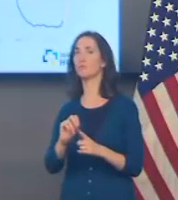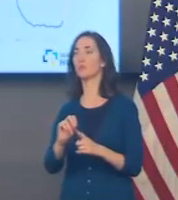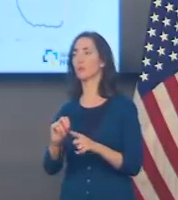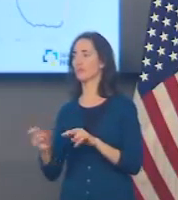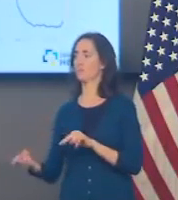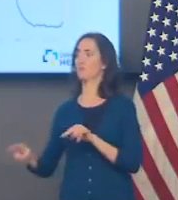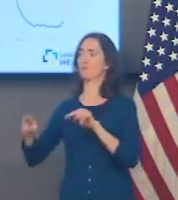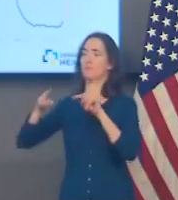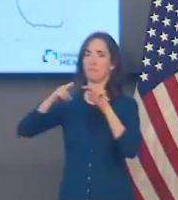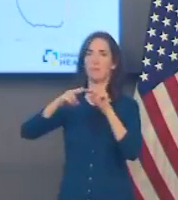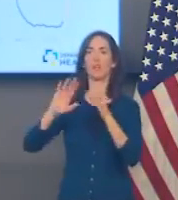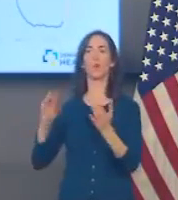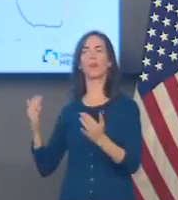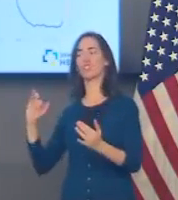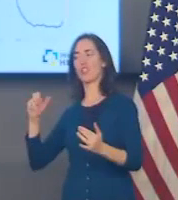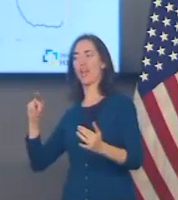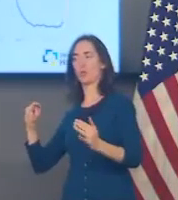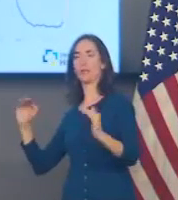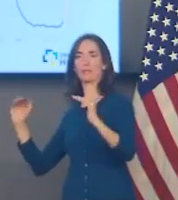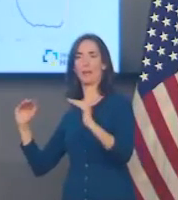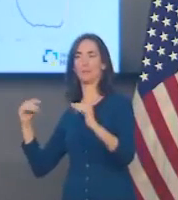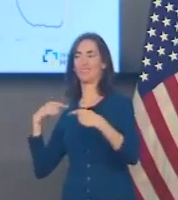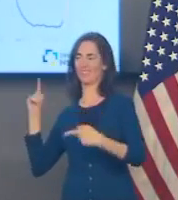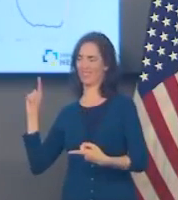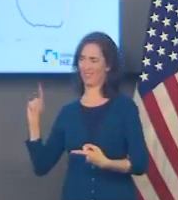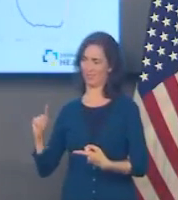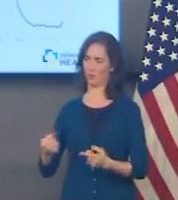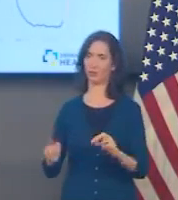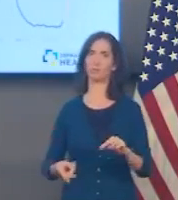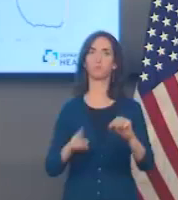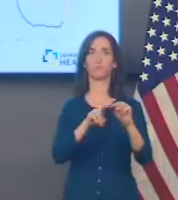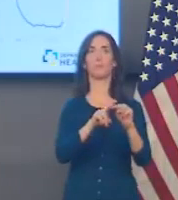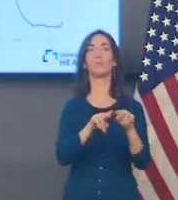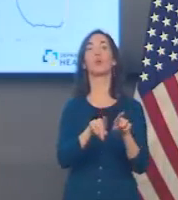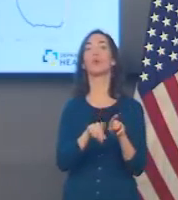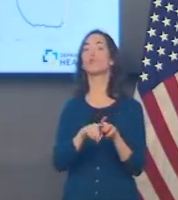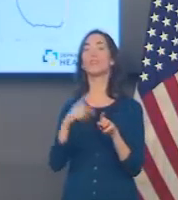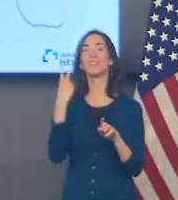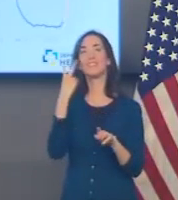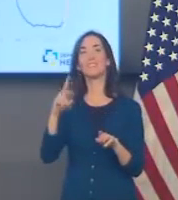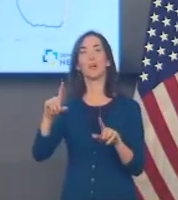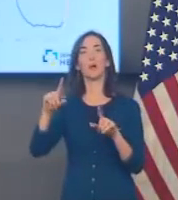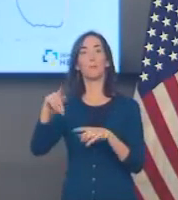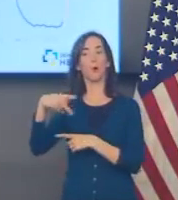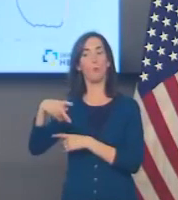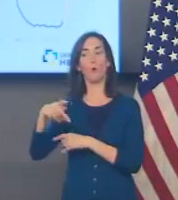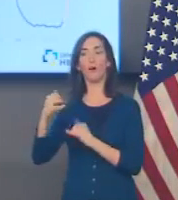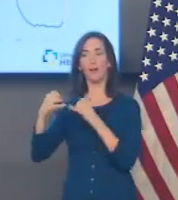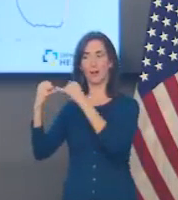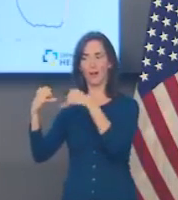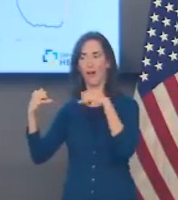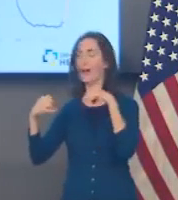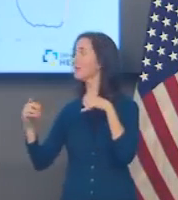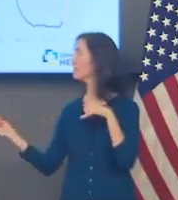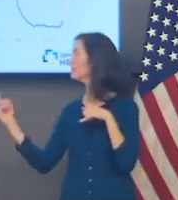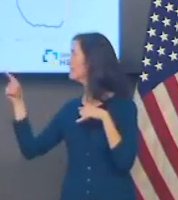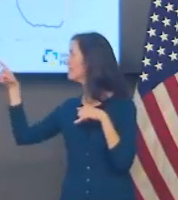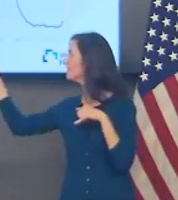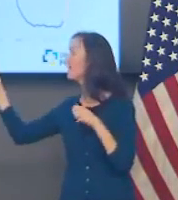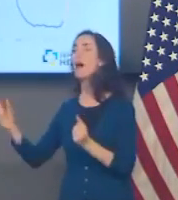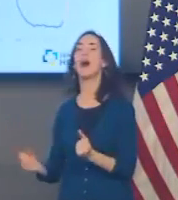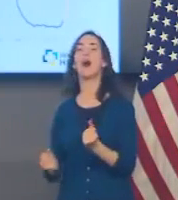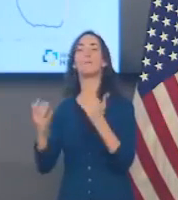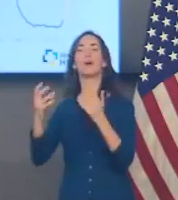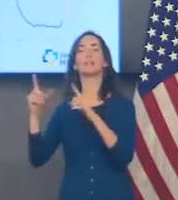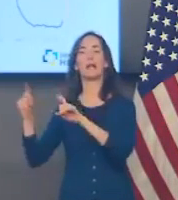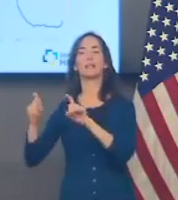The purple line on top of that is testing volume, and as you might expect, testing volume has gone up the past couple weeks, as there's